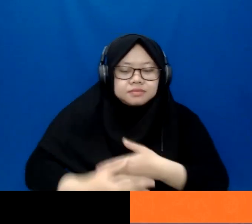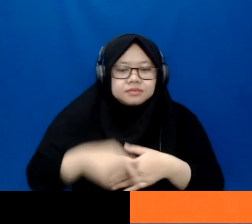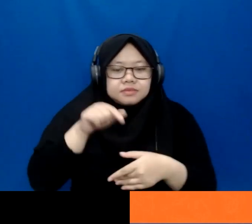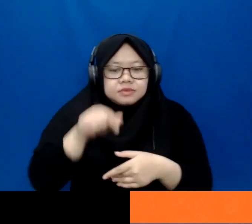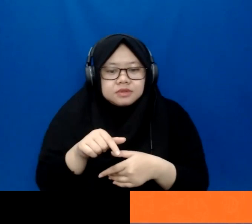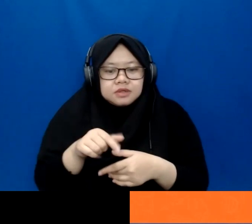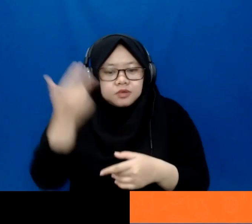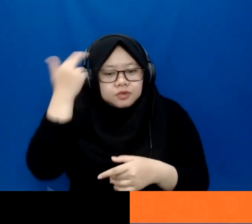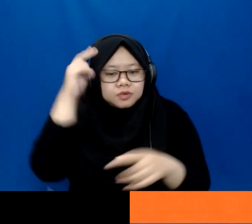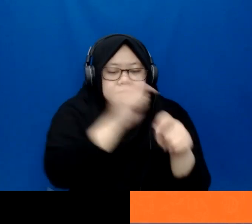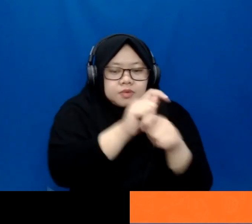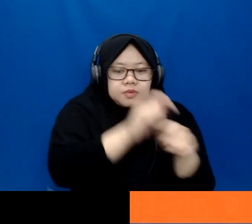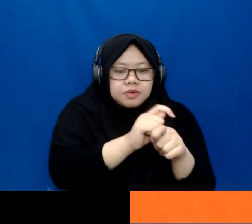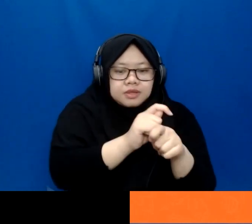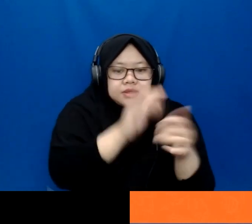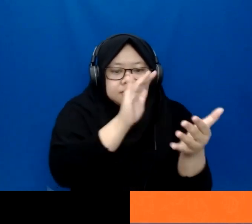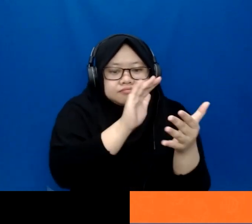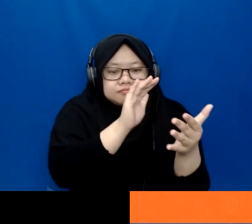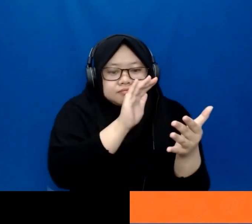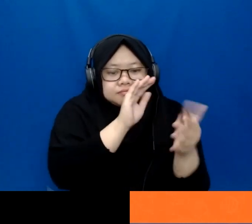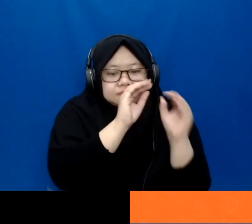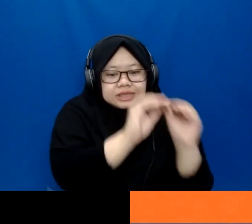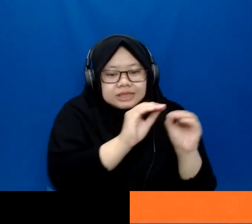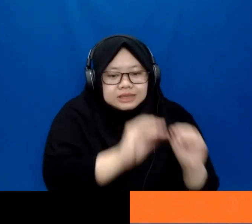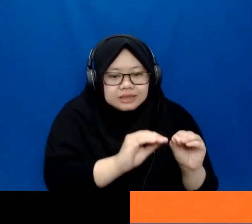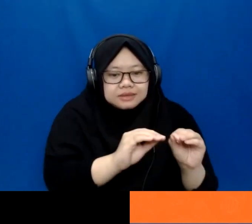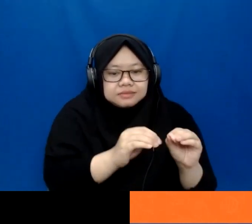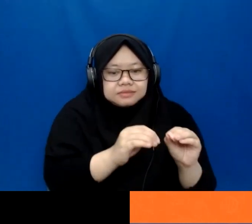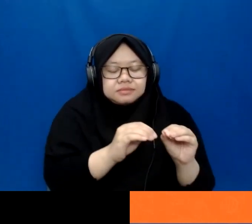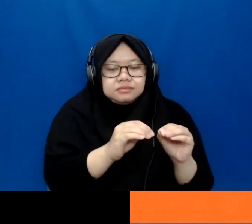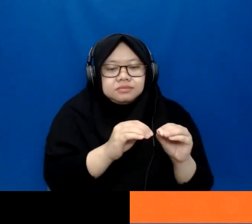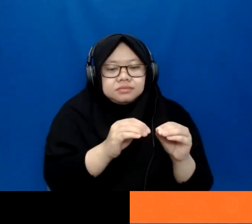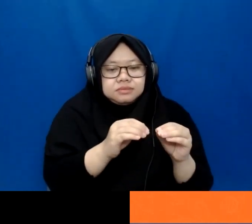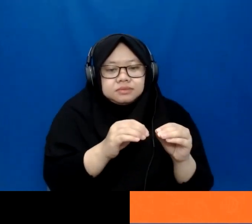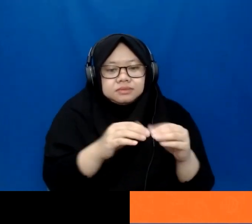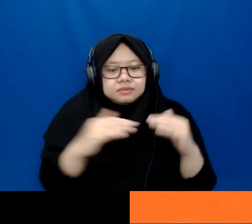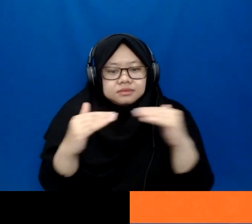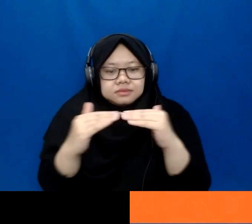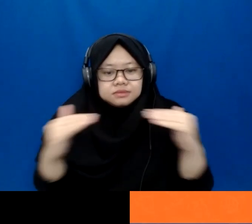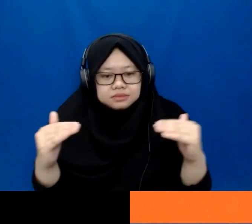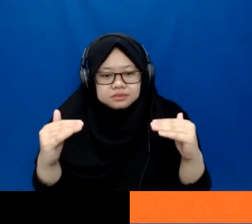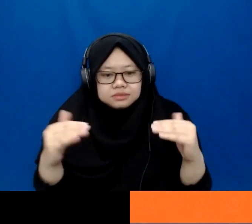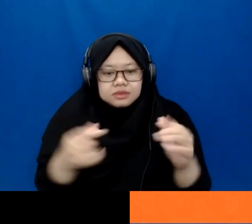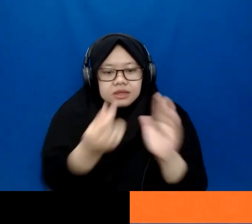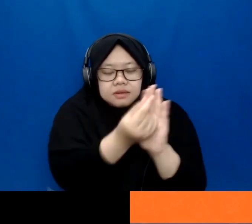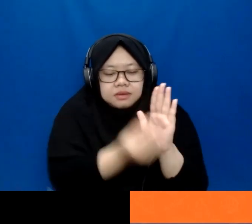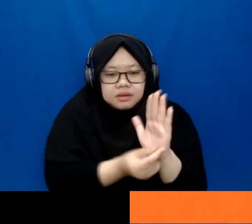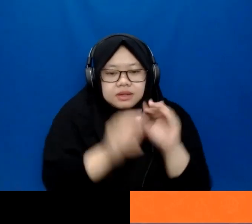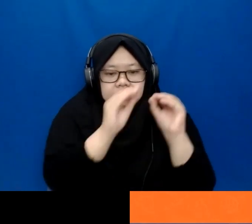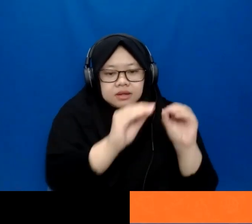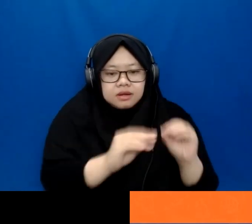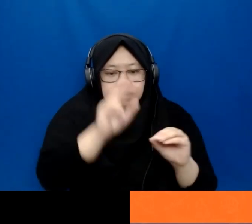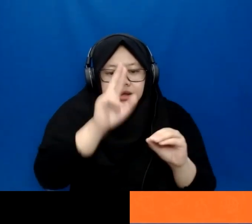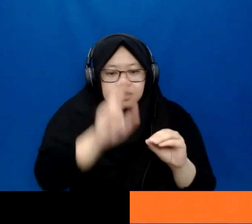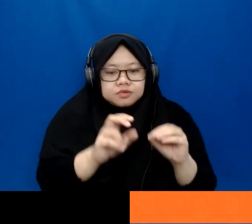make education equitable across the board. You know, the cost of technology needs to come down.